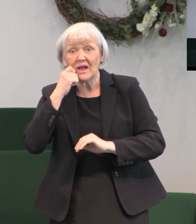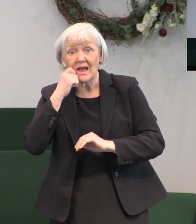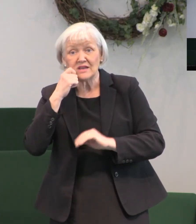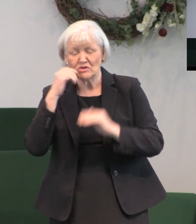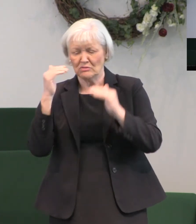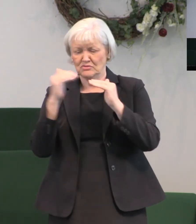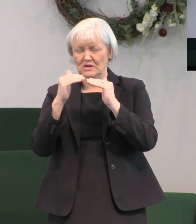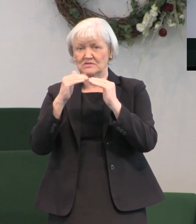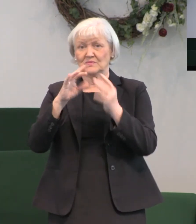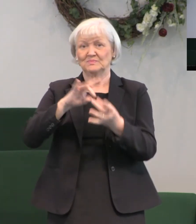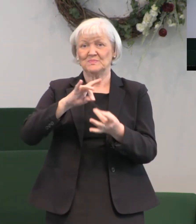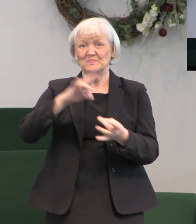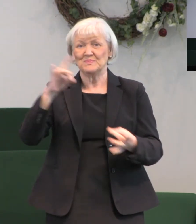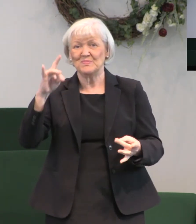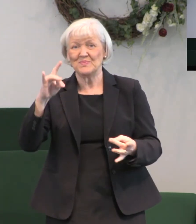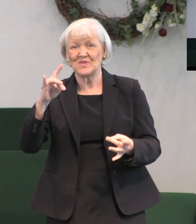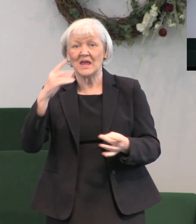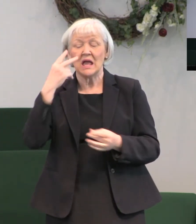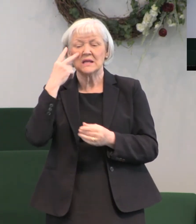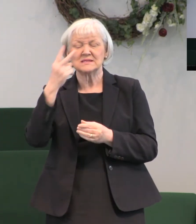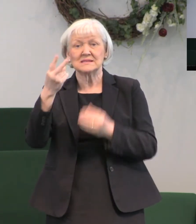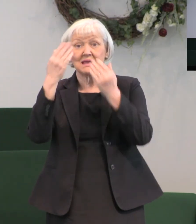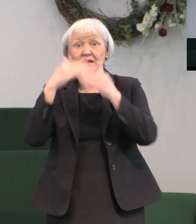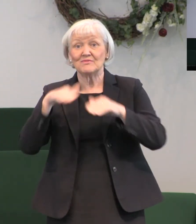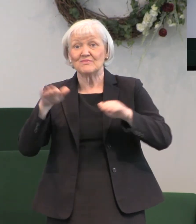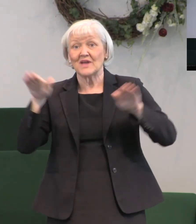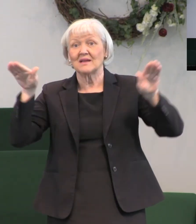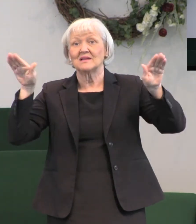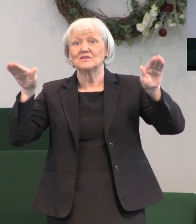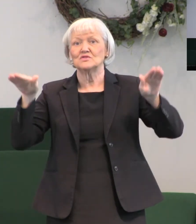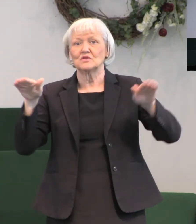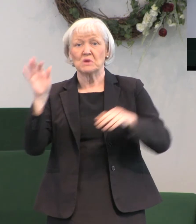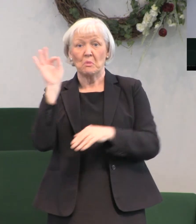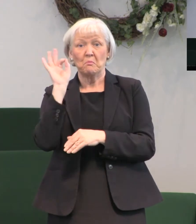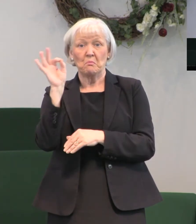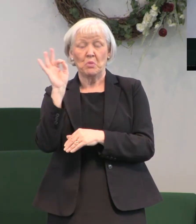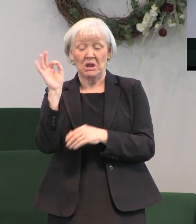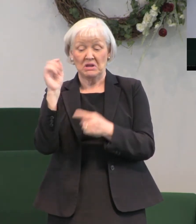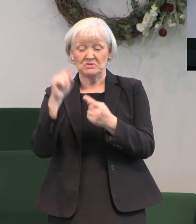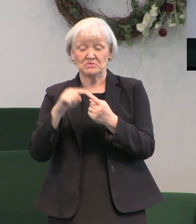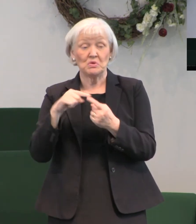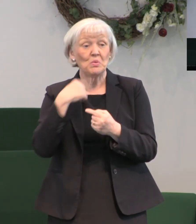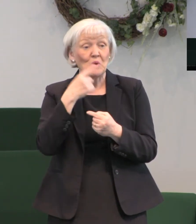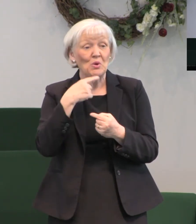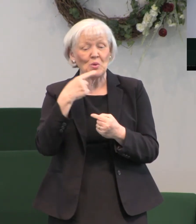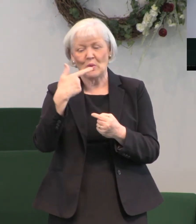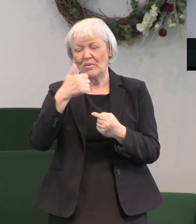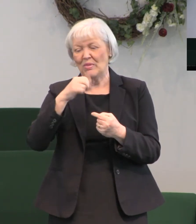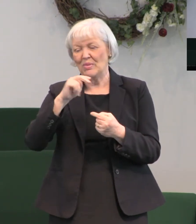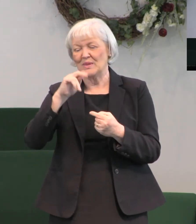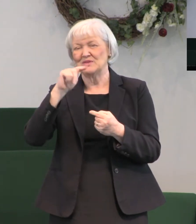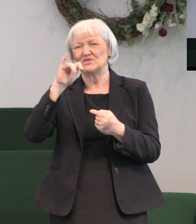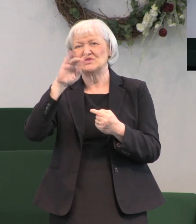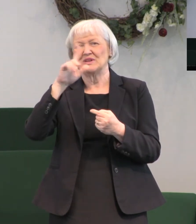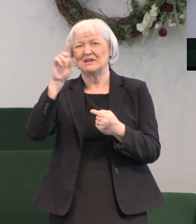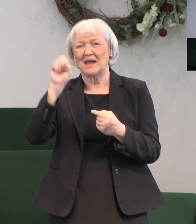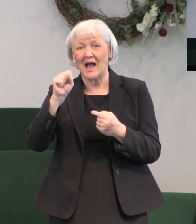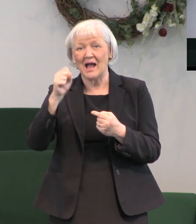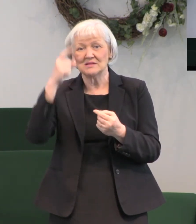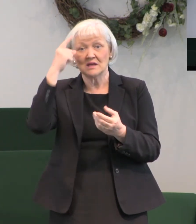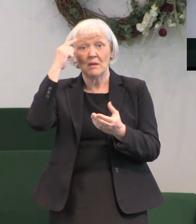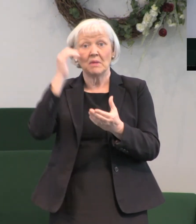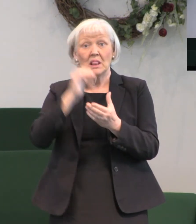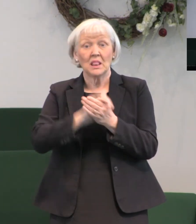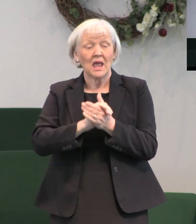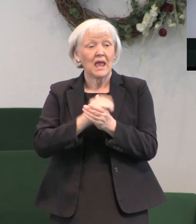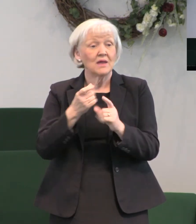spirit, seen of angels, preached unto the Gentiles, believed on in the